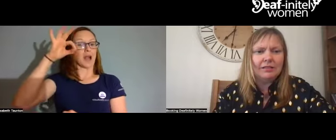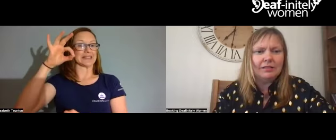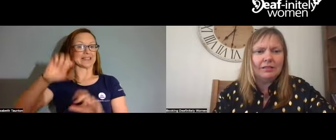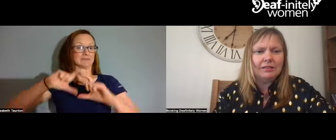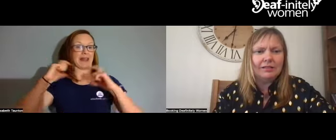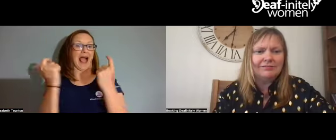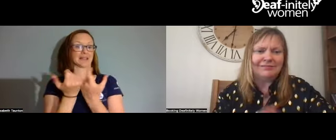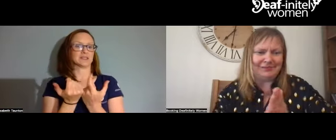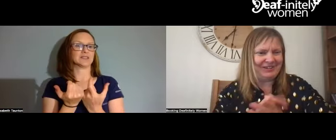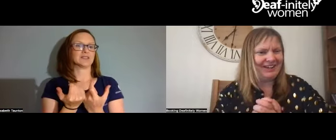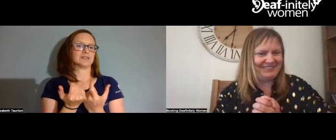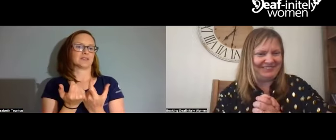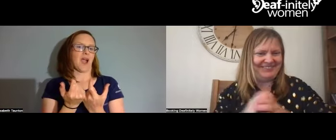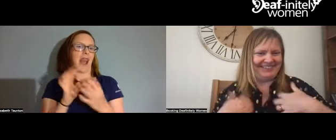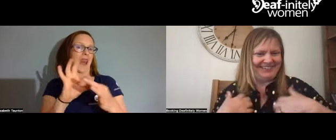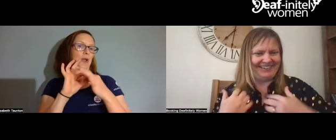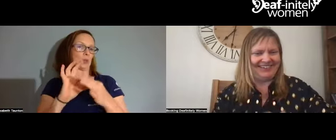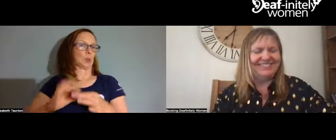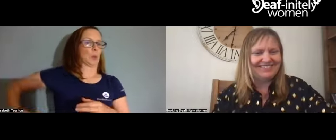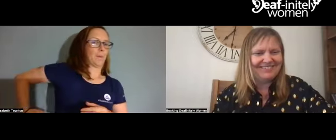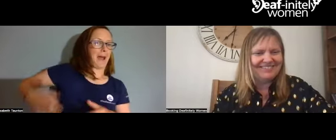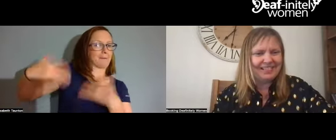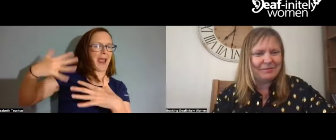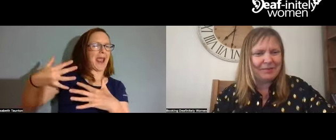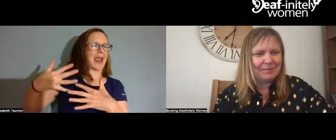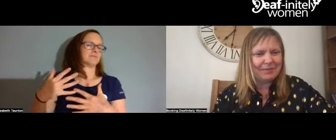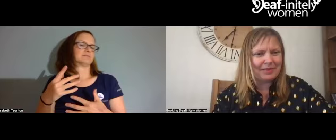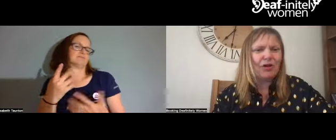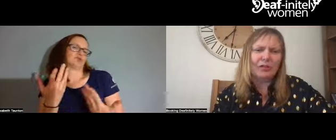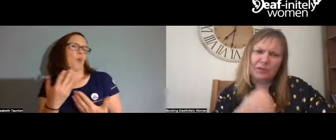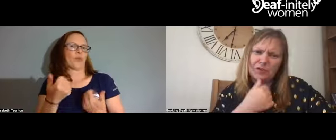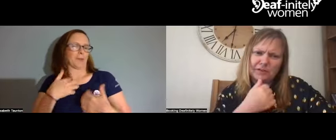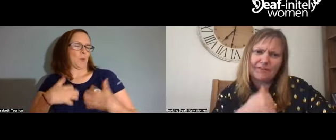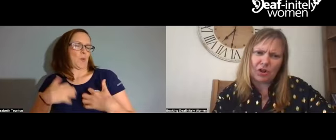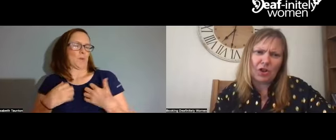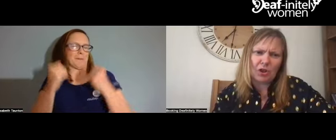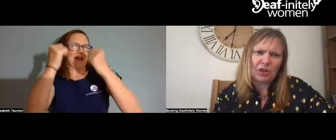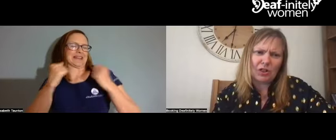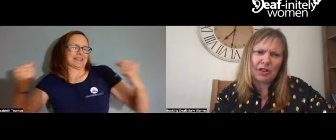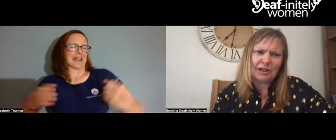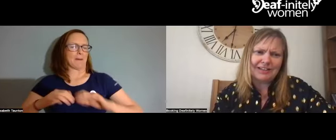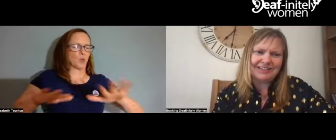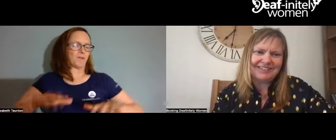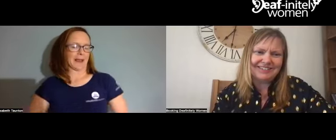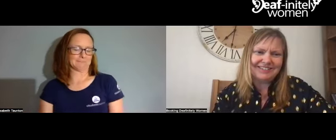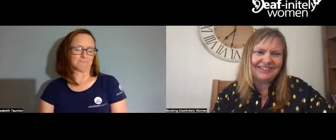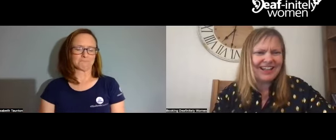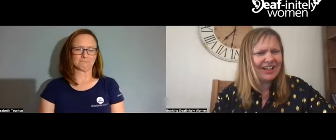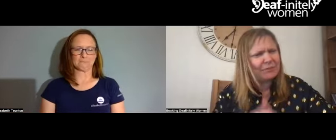on, I'll do a Pilates class linked to the back pain. So that will be exciting. That would be a good physio.